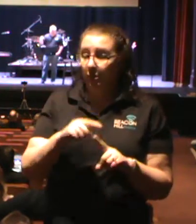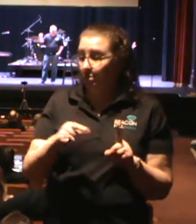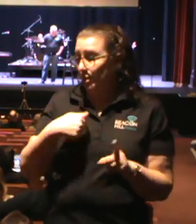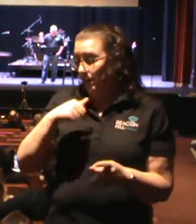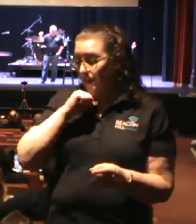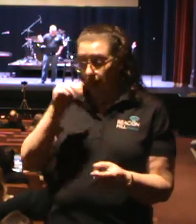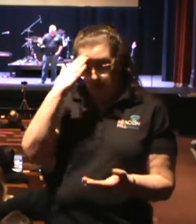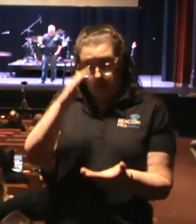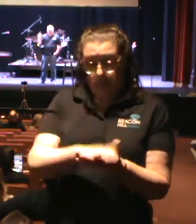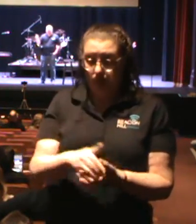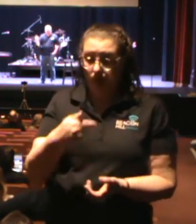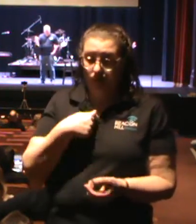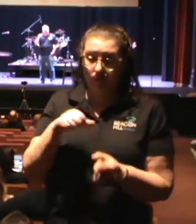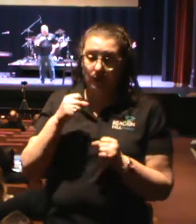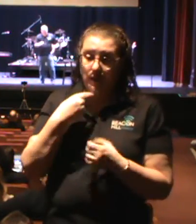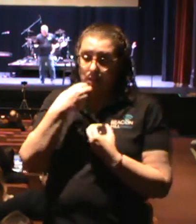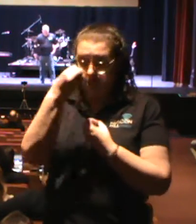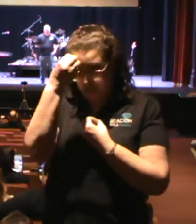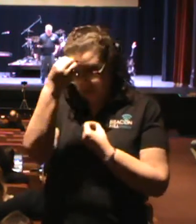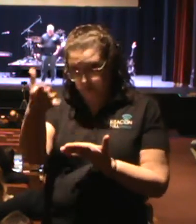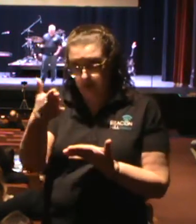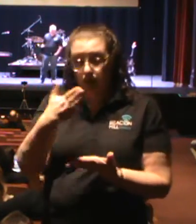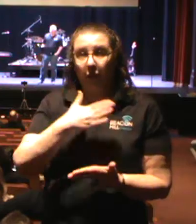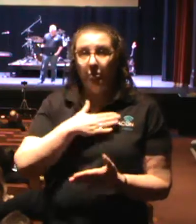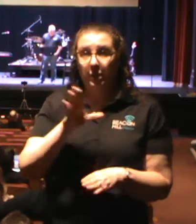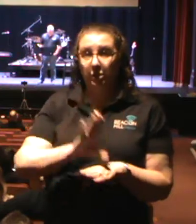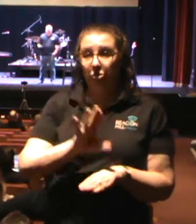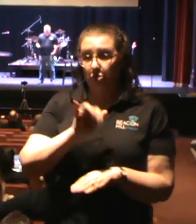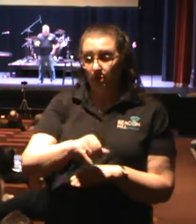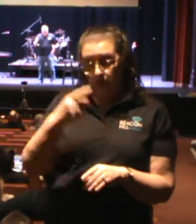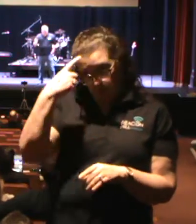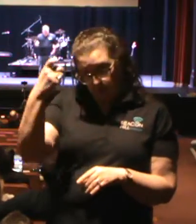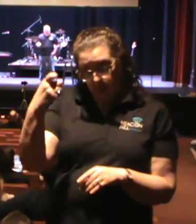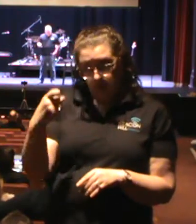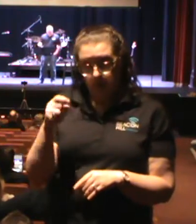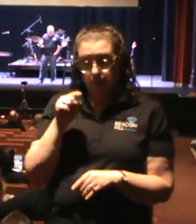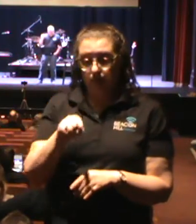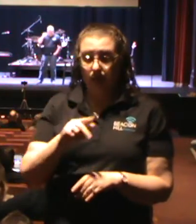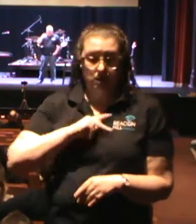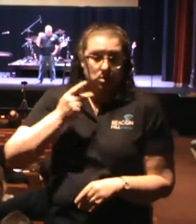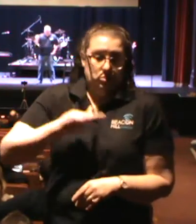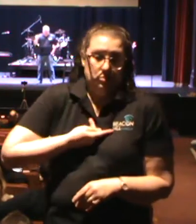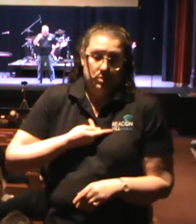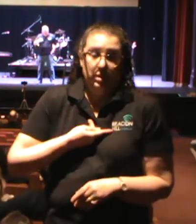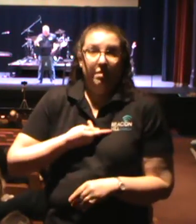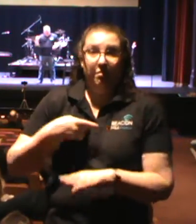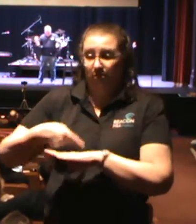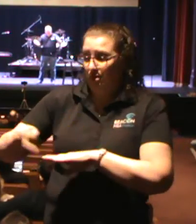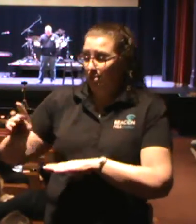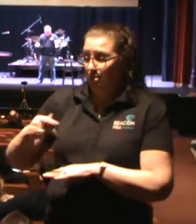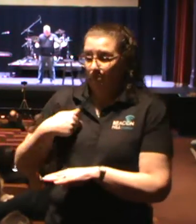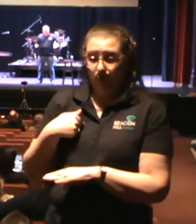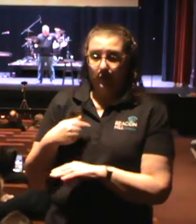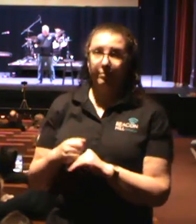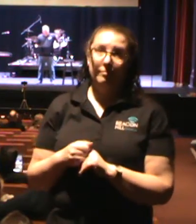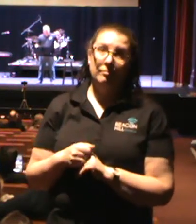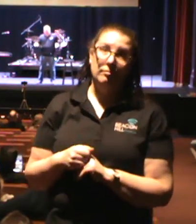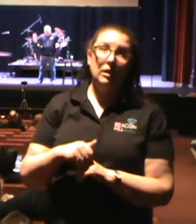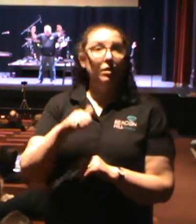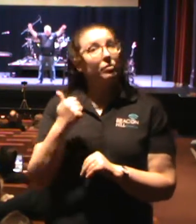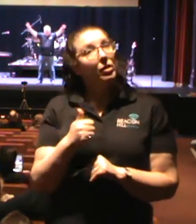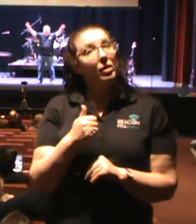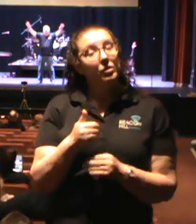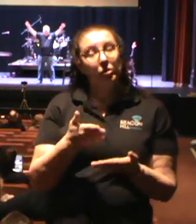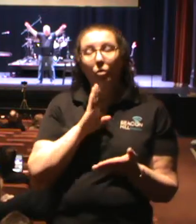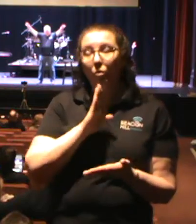my church and tell them that because I think they would get me out. For some of you, this will require a deep dive into your Bible and the Word